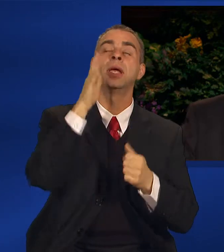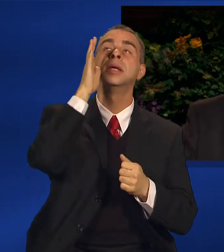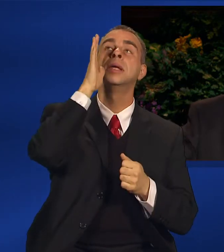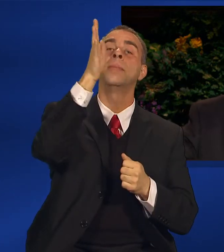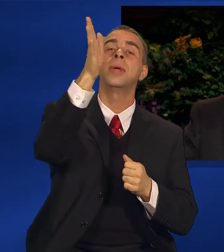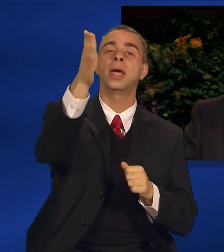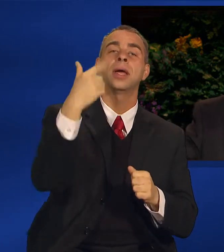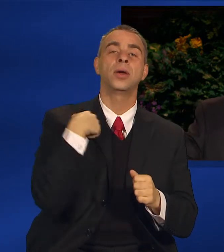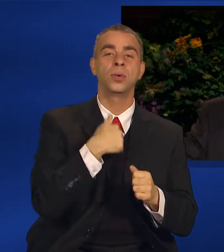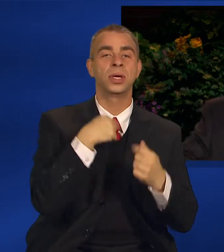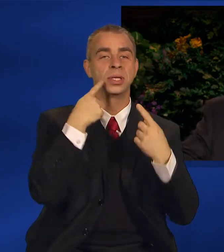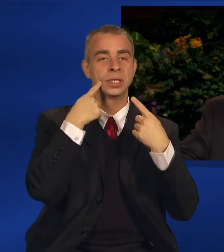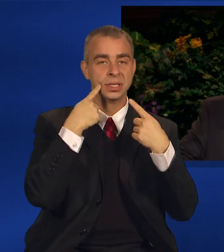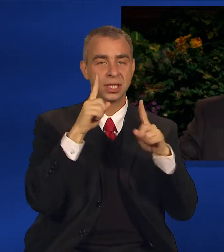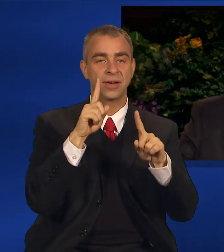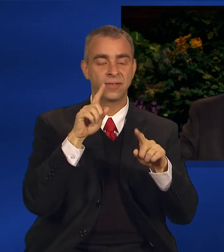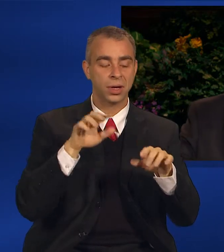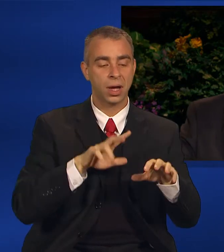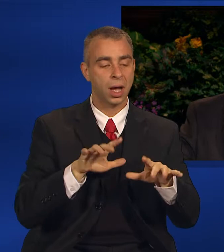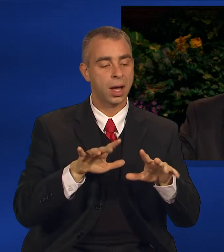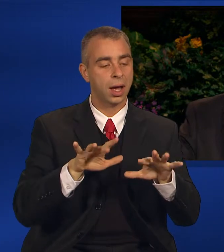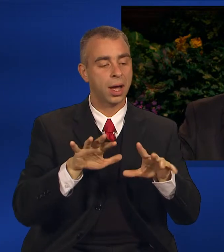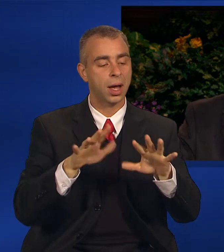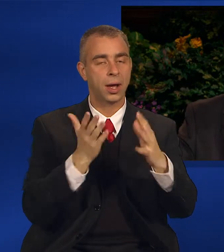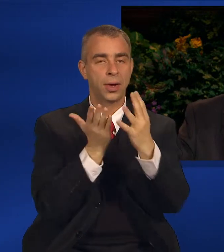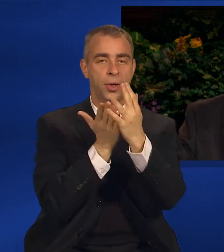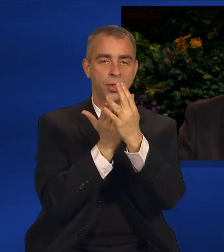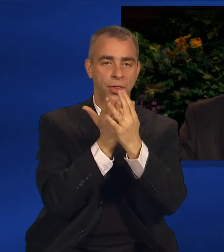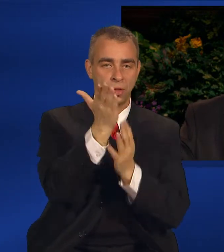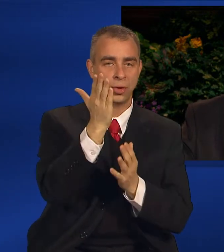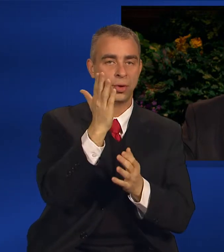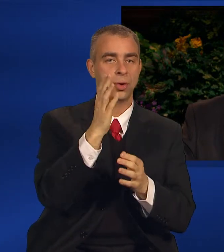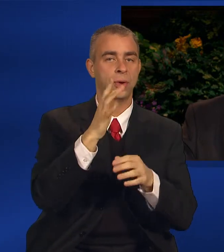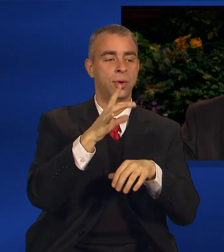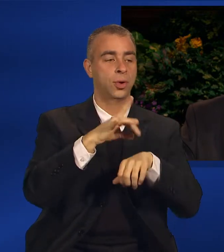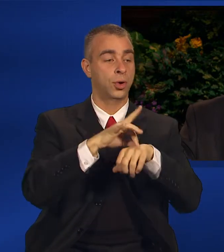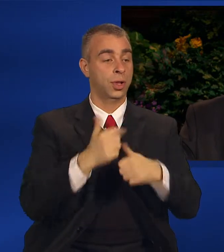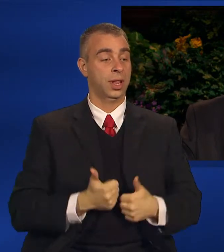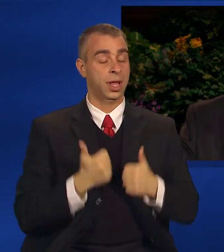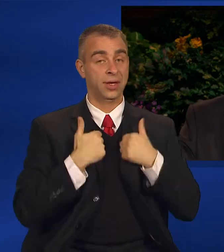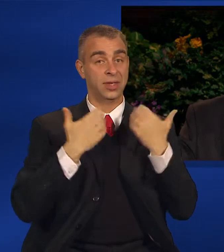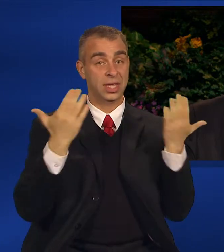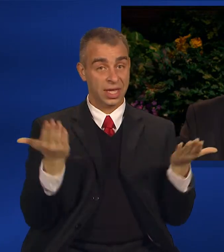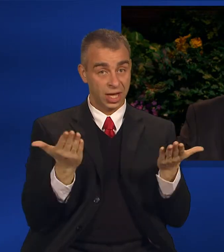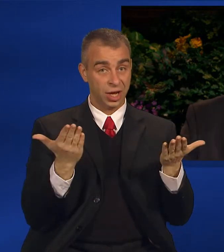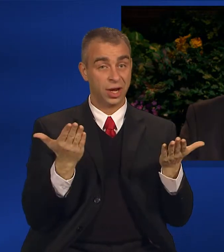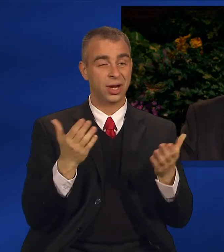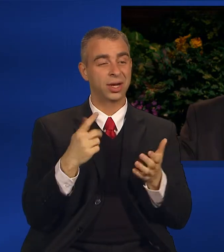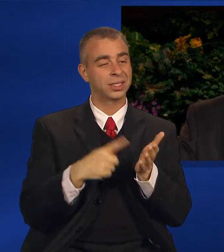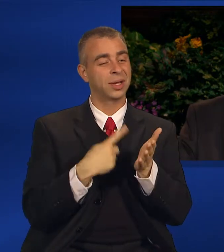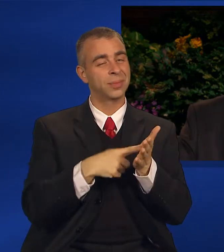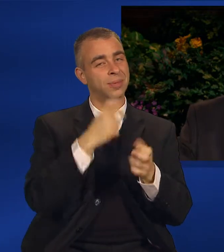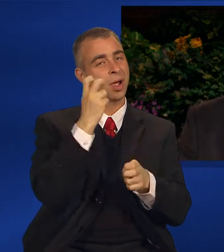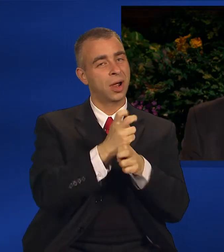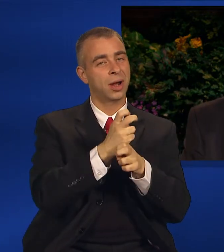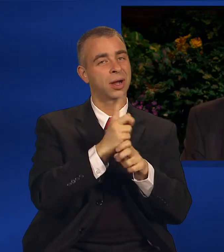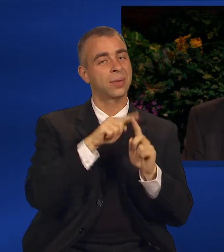successfully navigate this often treacherous mortal existence and return eventually